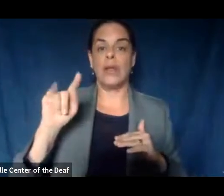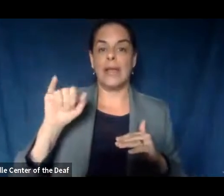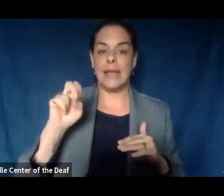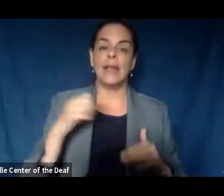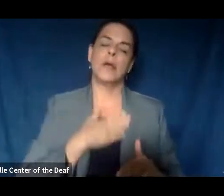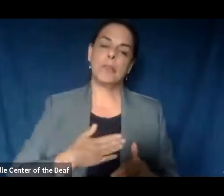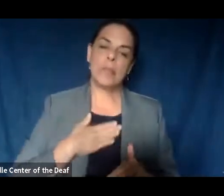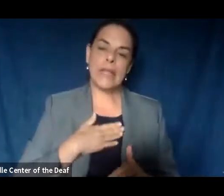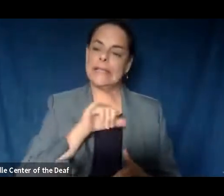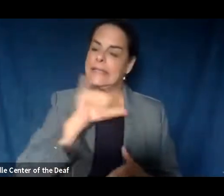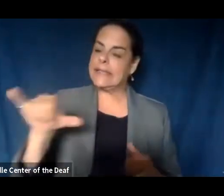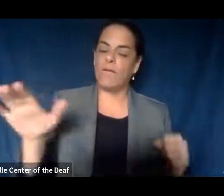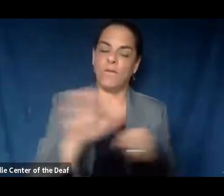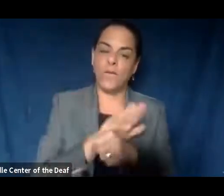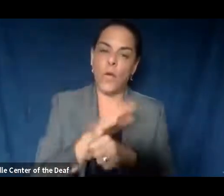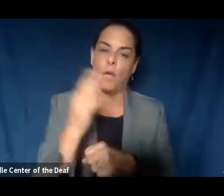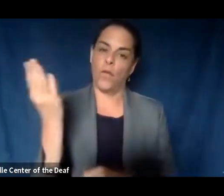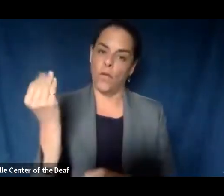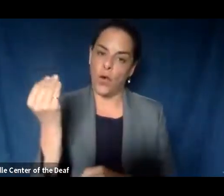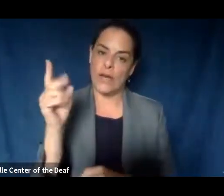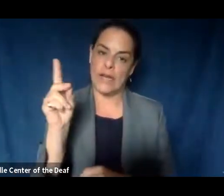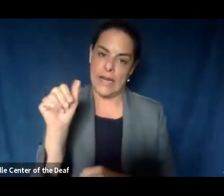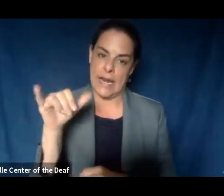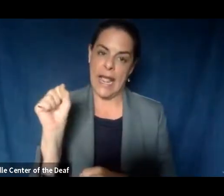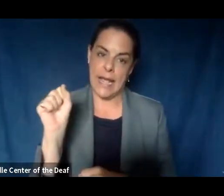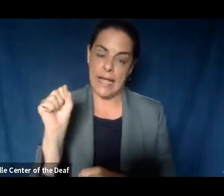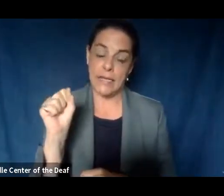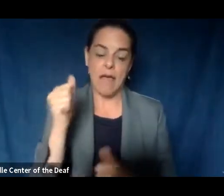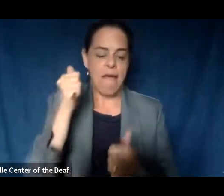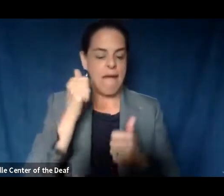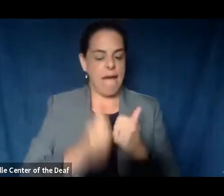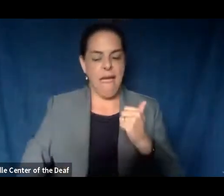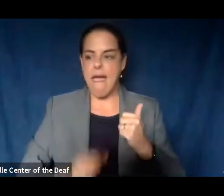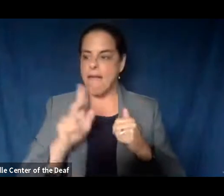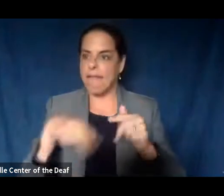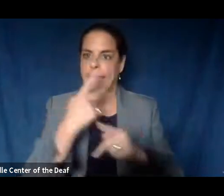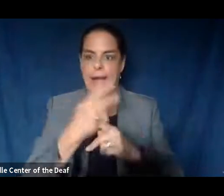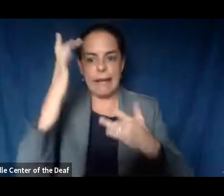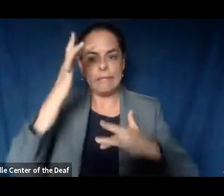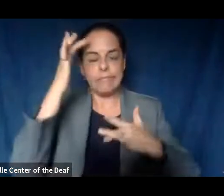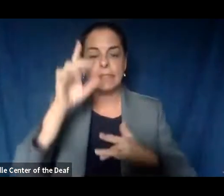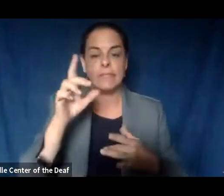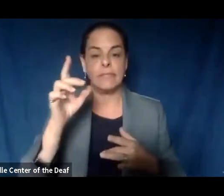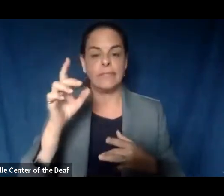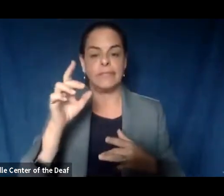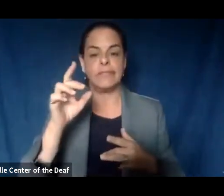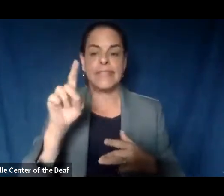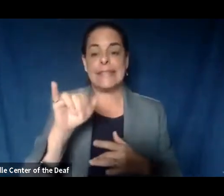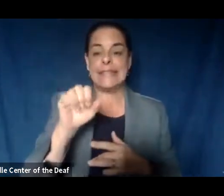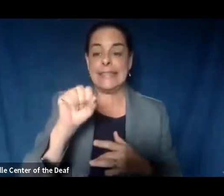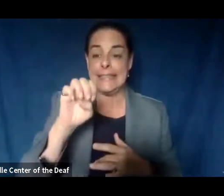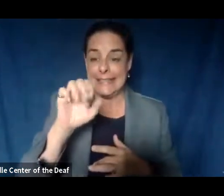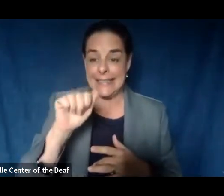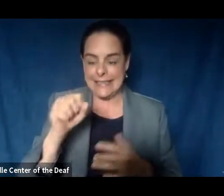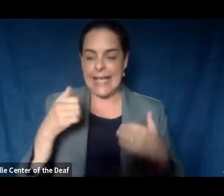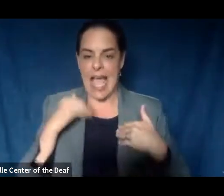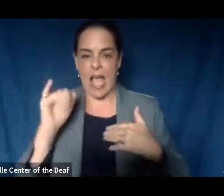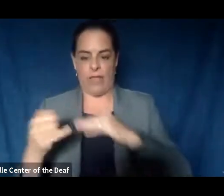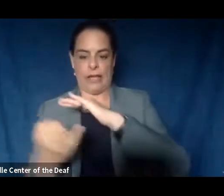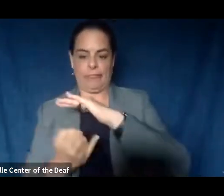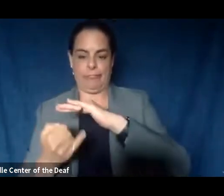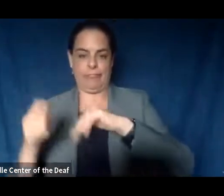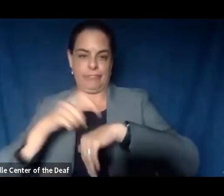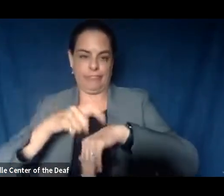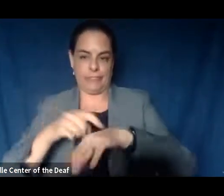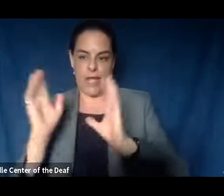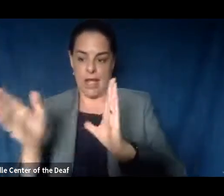quarantine the whole 14 days. So with every infectious disease, there's a quarantine period. That quarantine period is the incubation